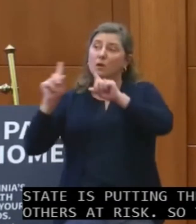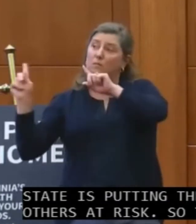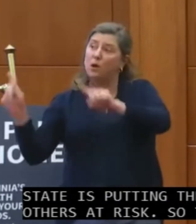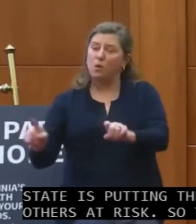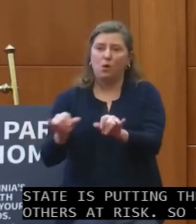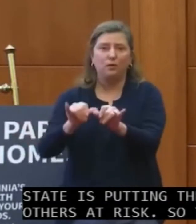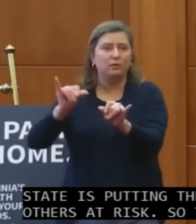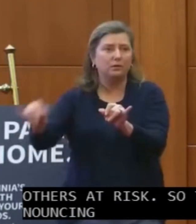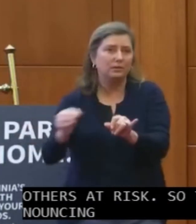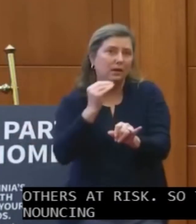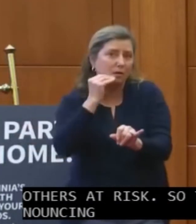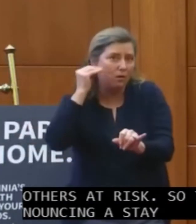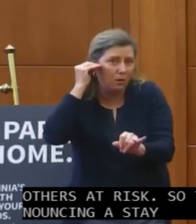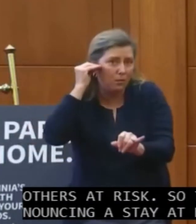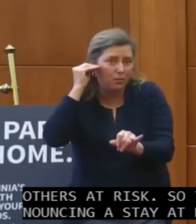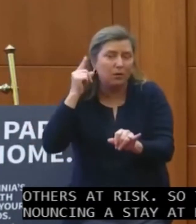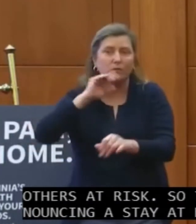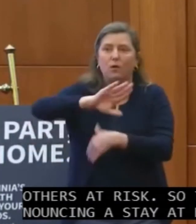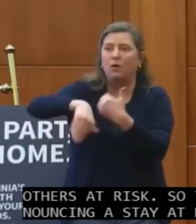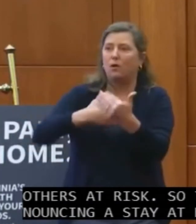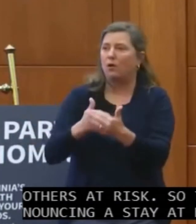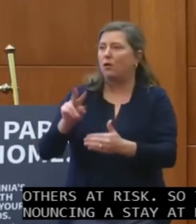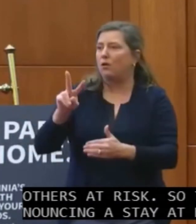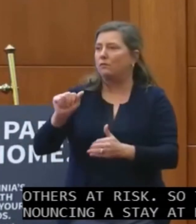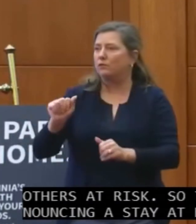for all Virginians.